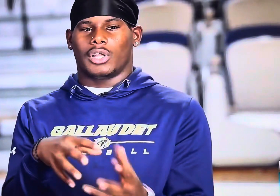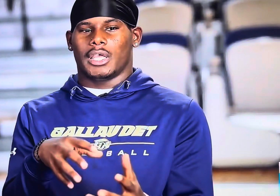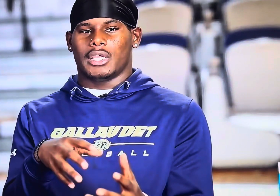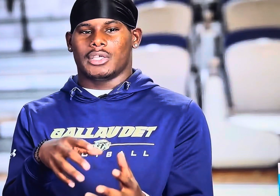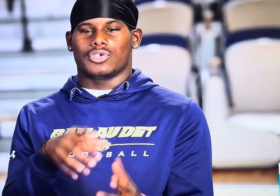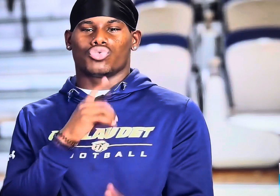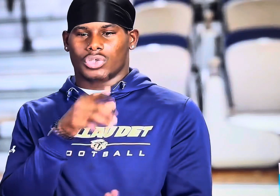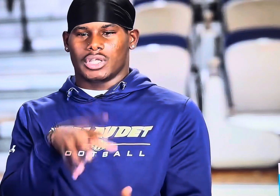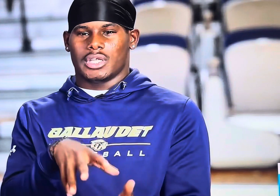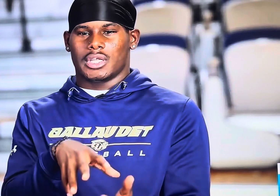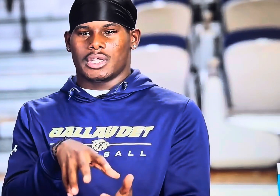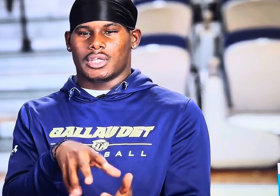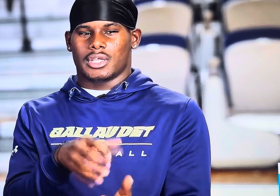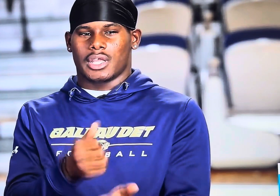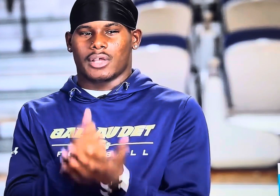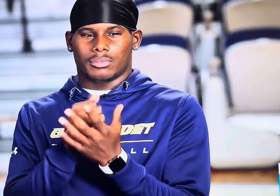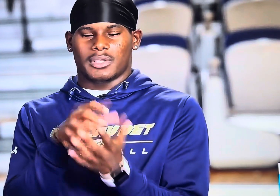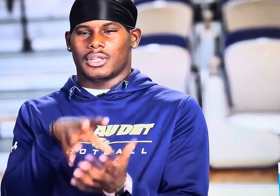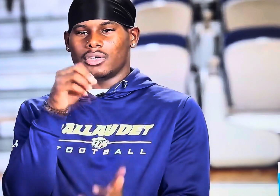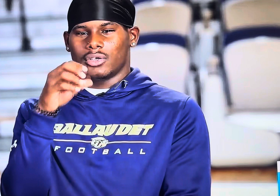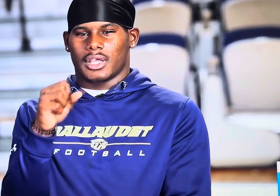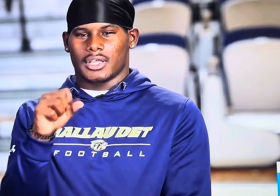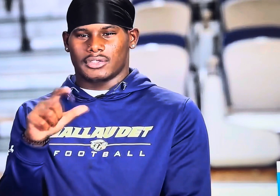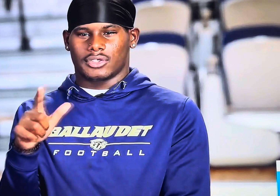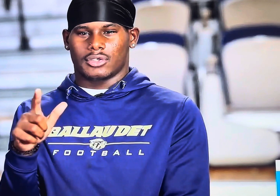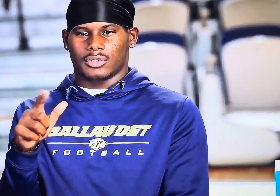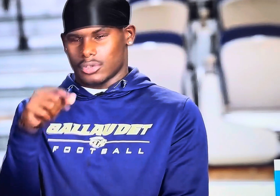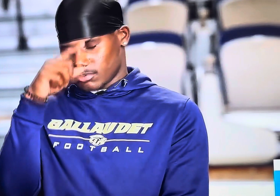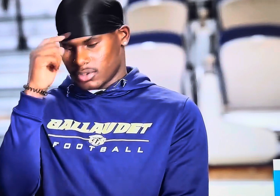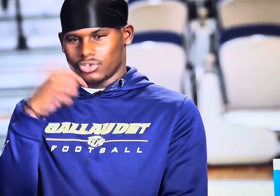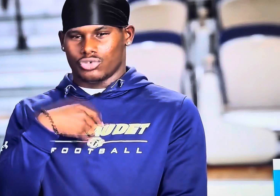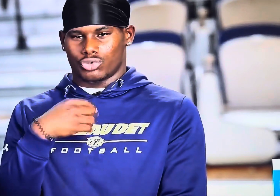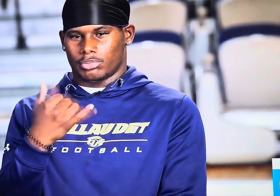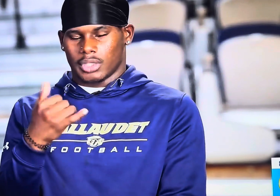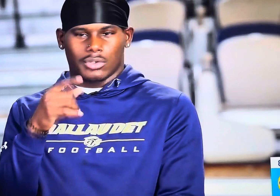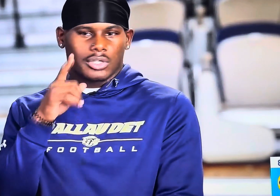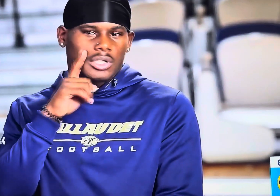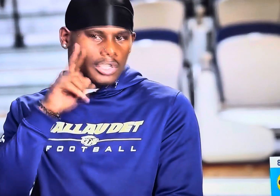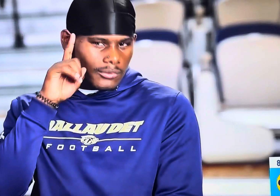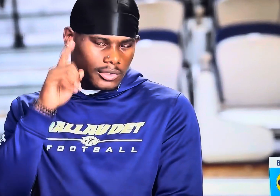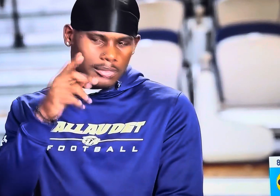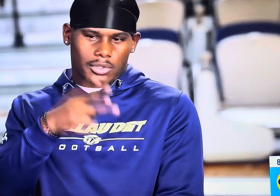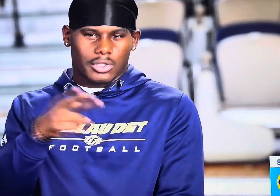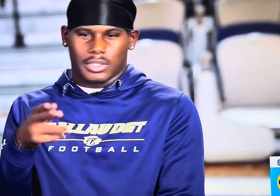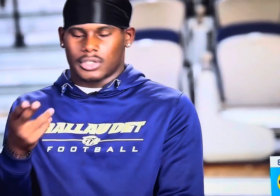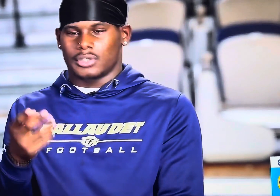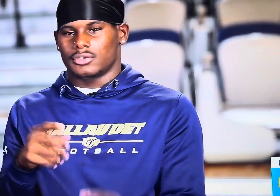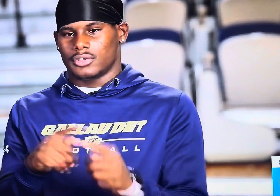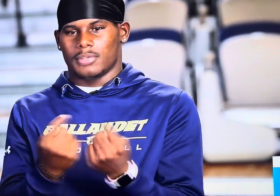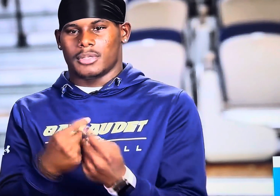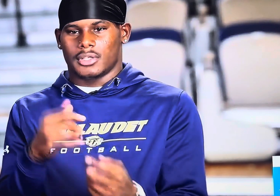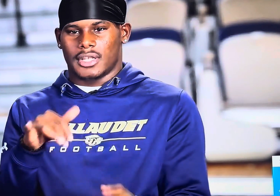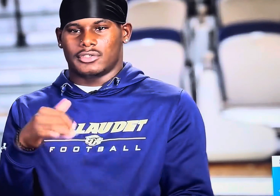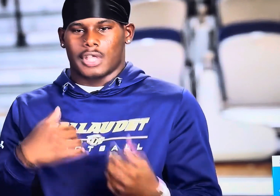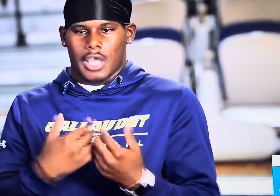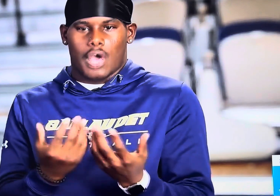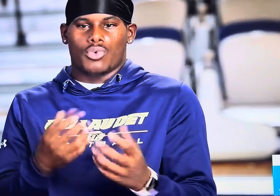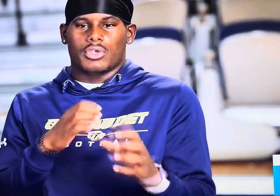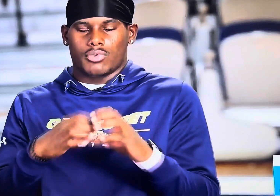like really helped me learn ASL because you were playing on a deaf team and hard of hearing team and that's how we